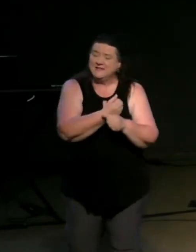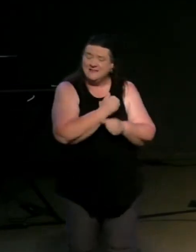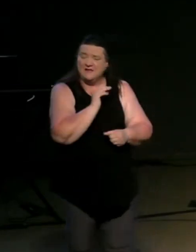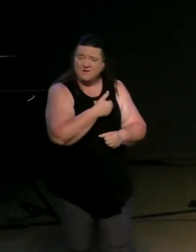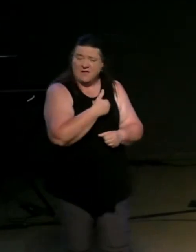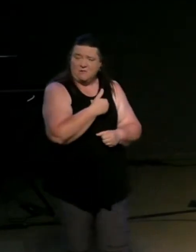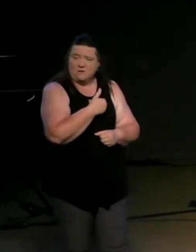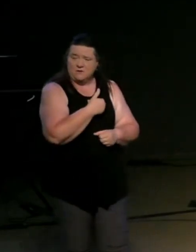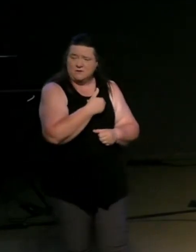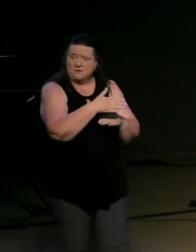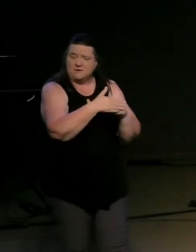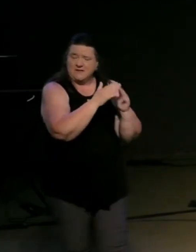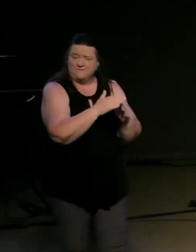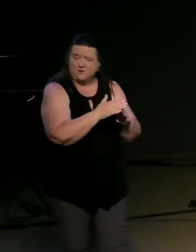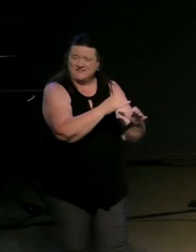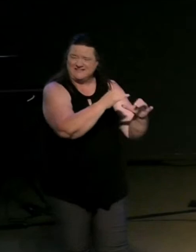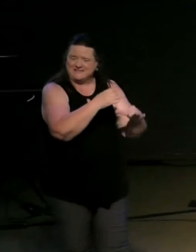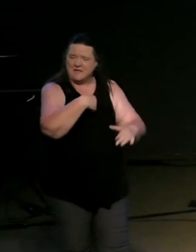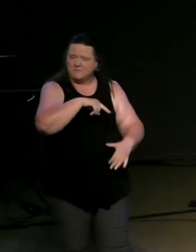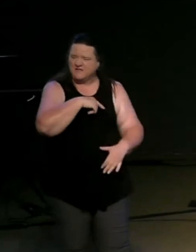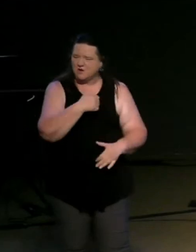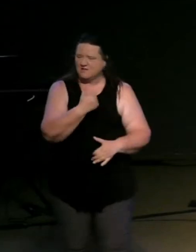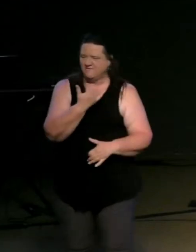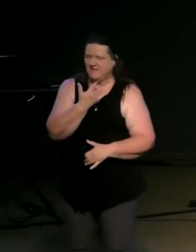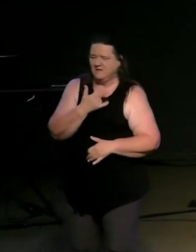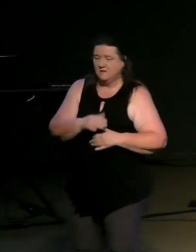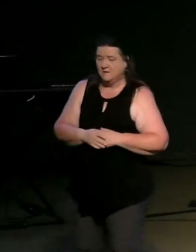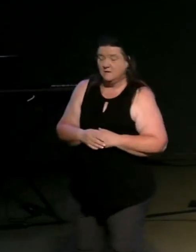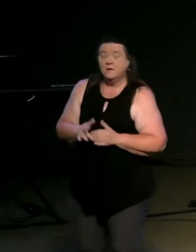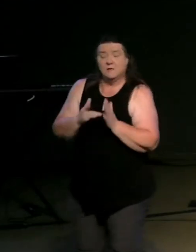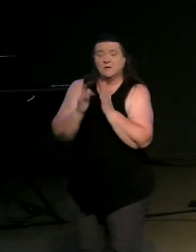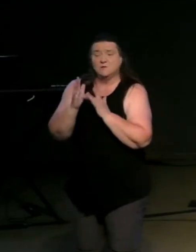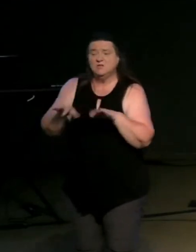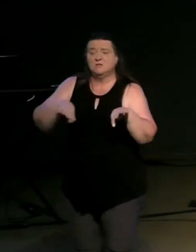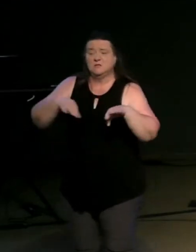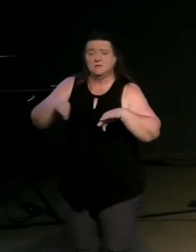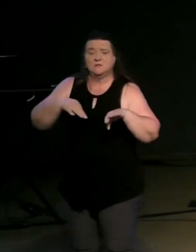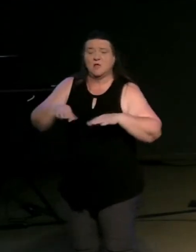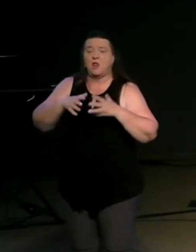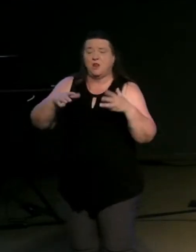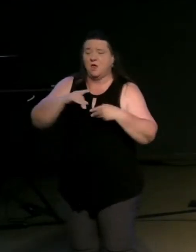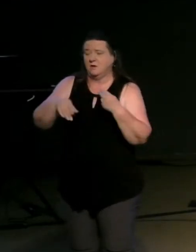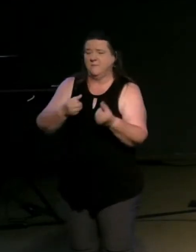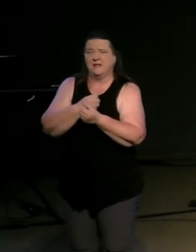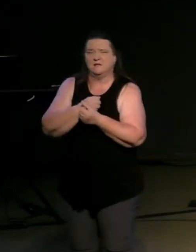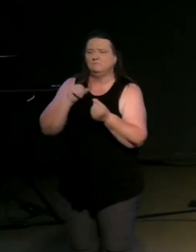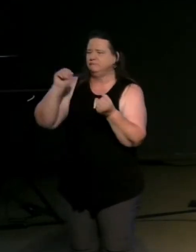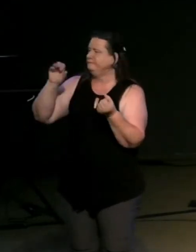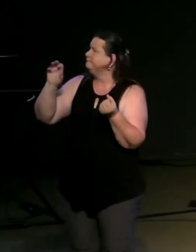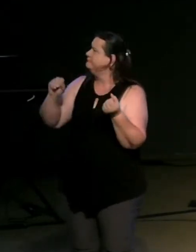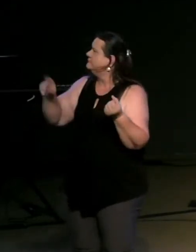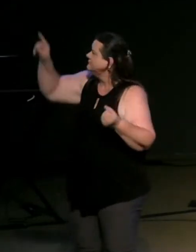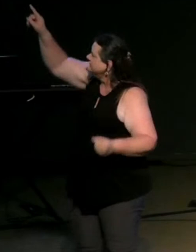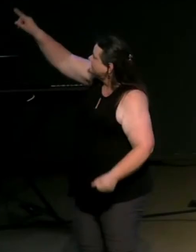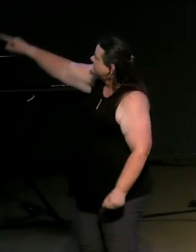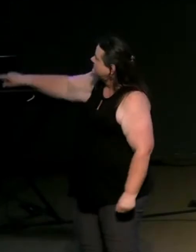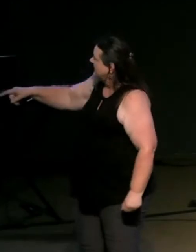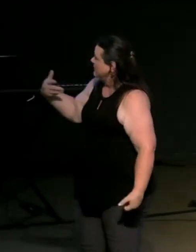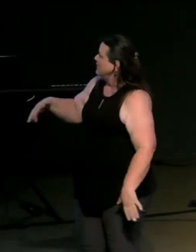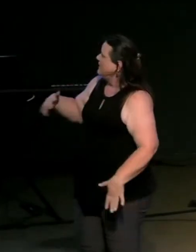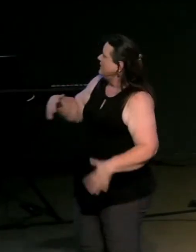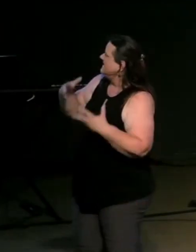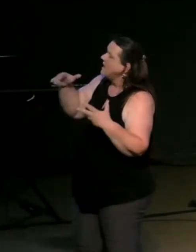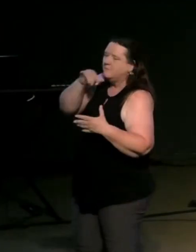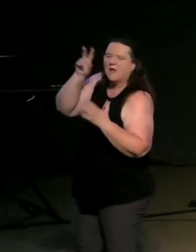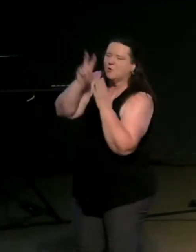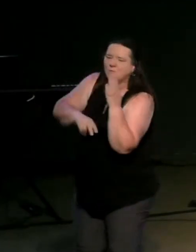jesus had a lot to say about love in his ministry let's just give you a glimpse if you're taking notes that's a lot i'm not